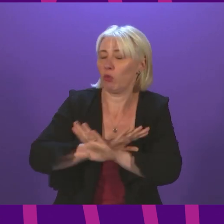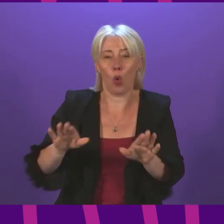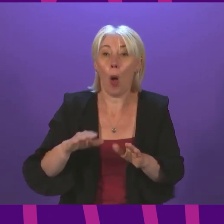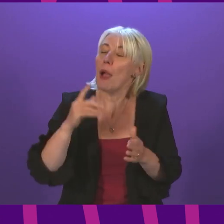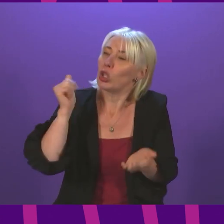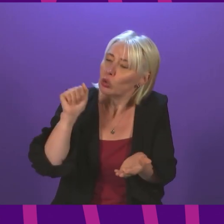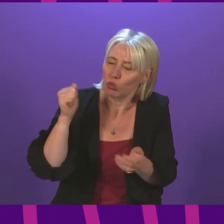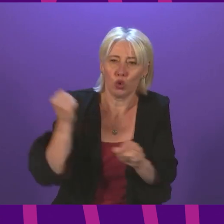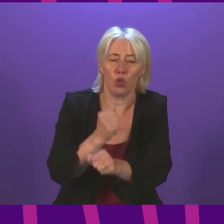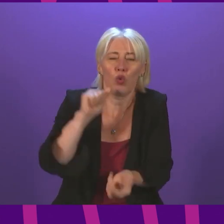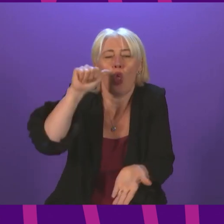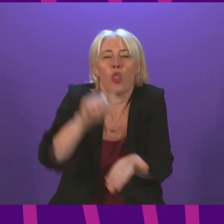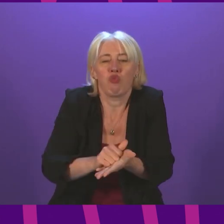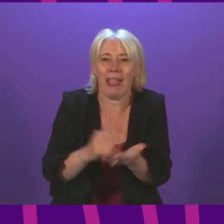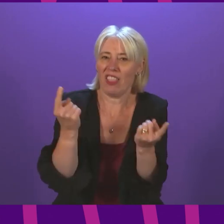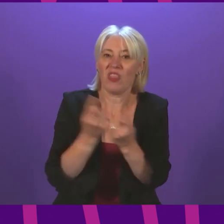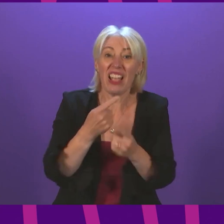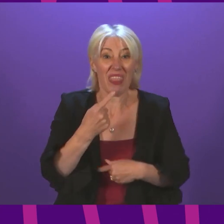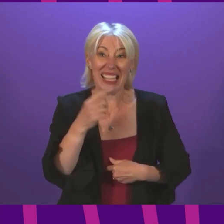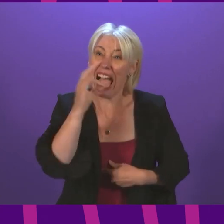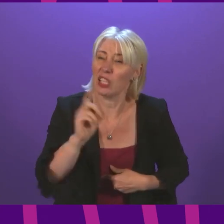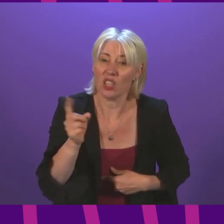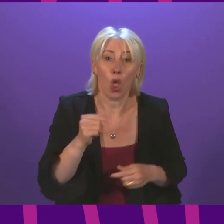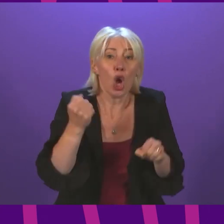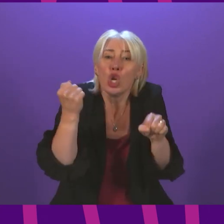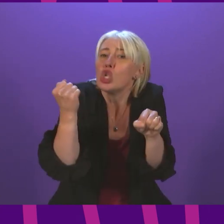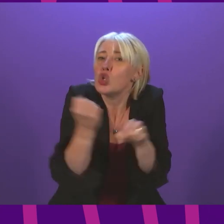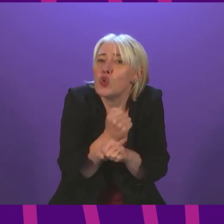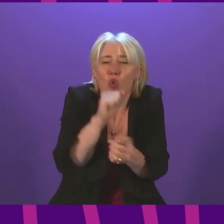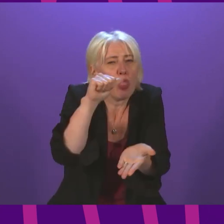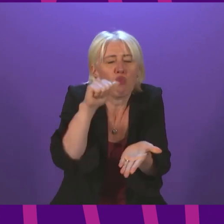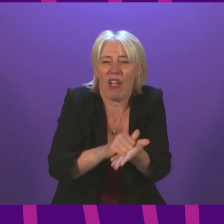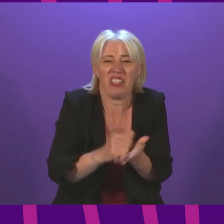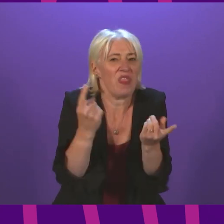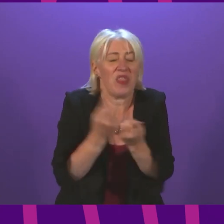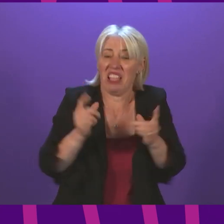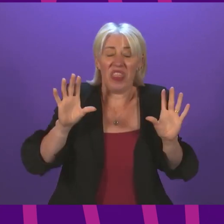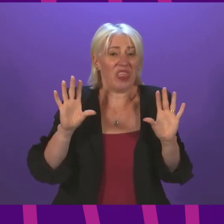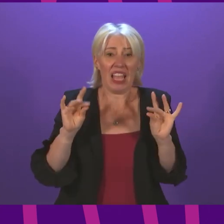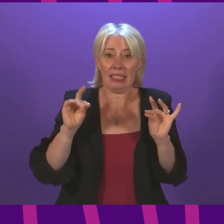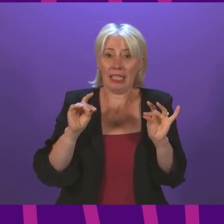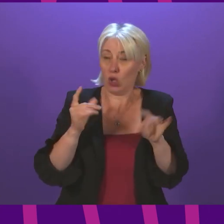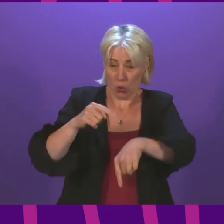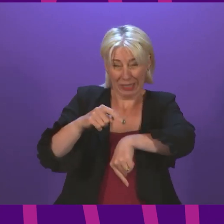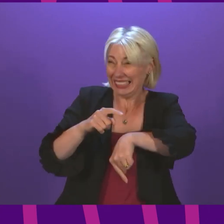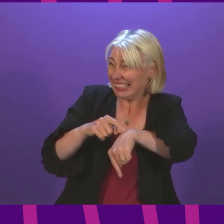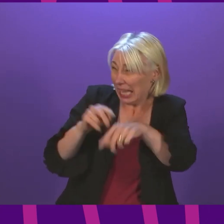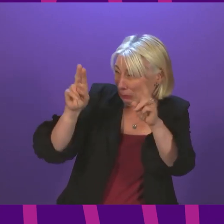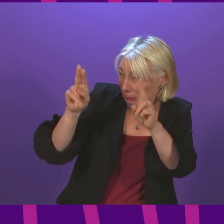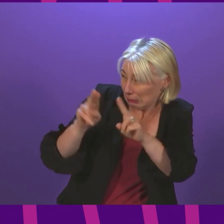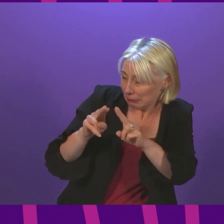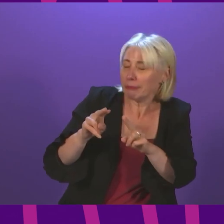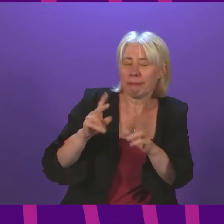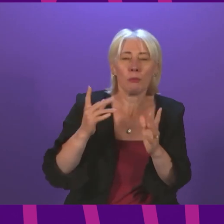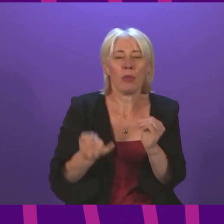That is all we are asking. Do the right thing. You have to wind up now, Ms Mockin. I am going to have to ask you to close. My